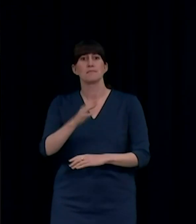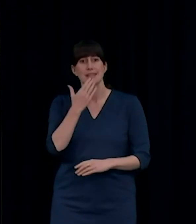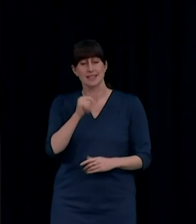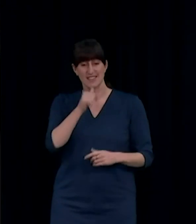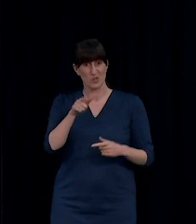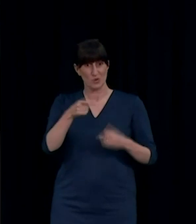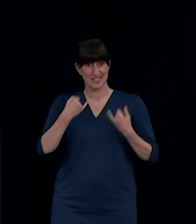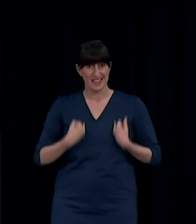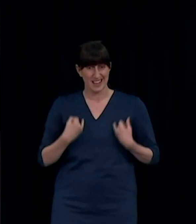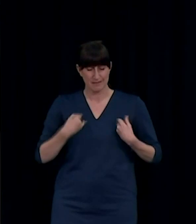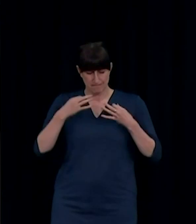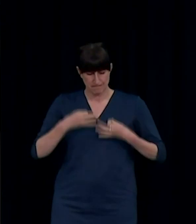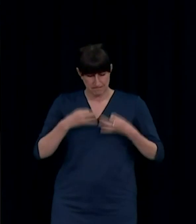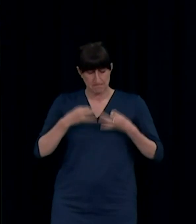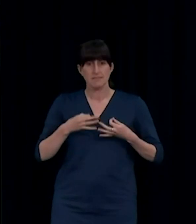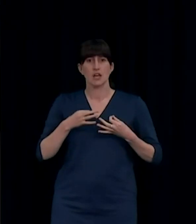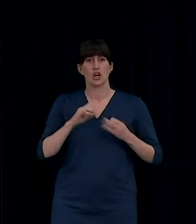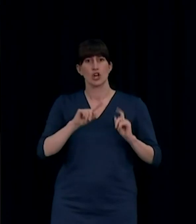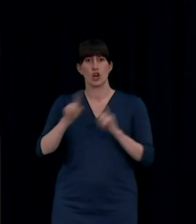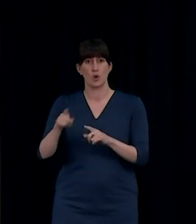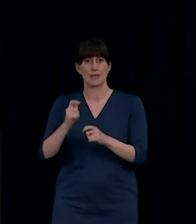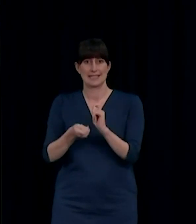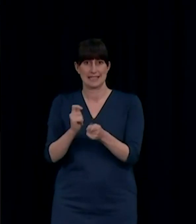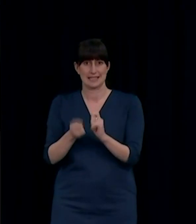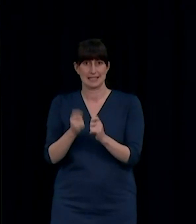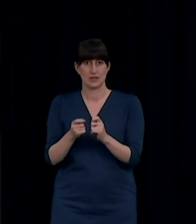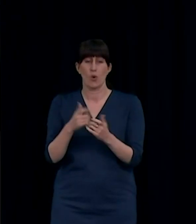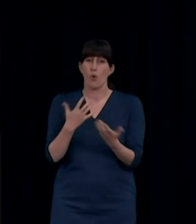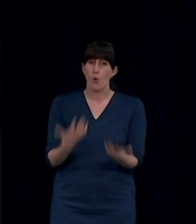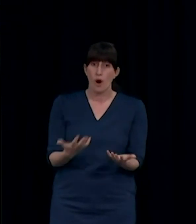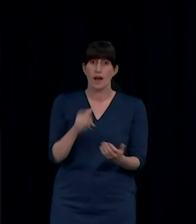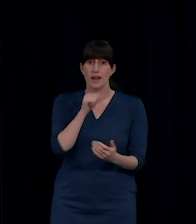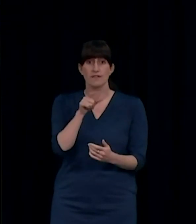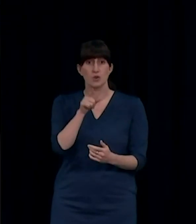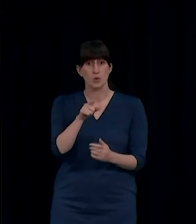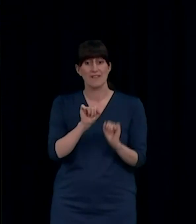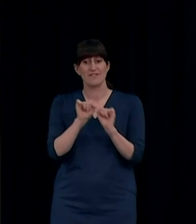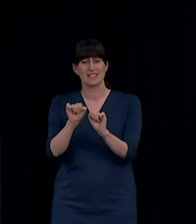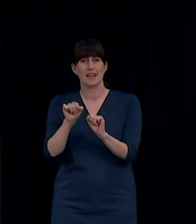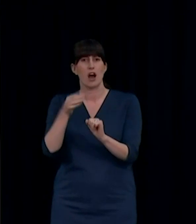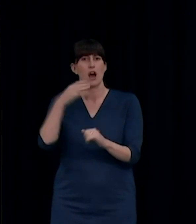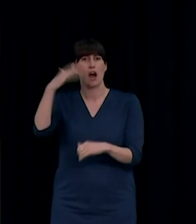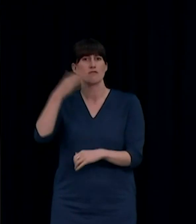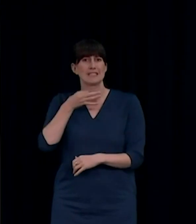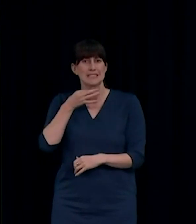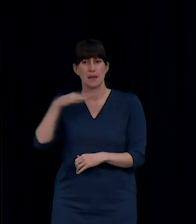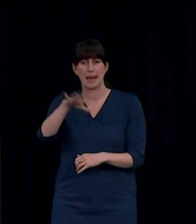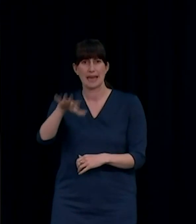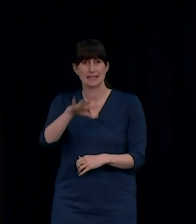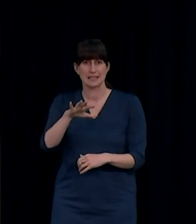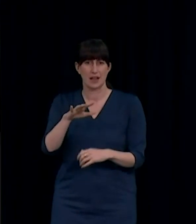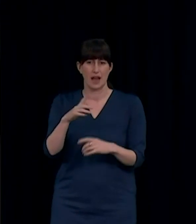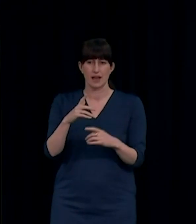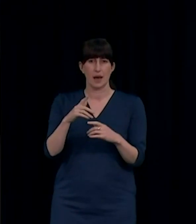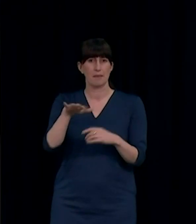have been at a location of interest in either Tauranga or Waikato or Auckland. The locations of interest are updated